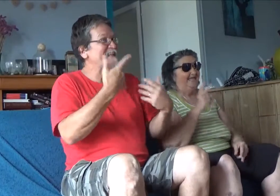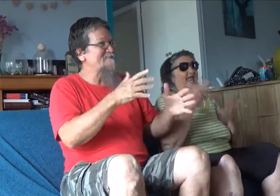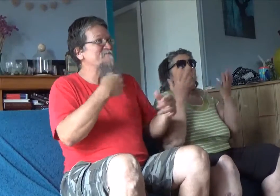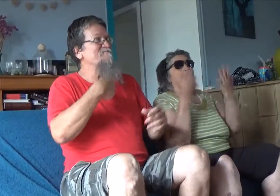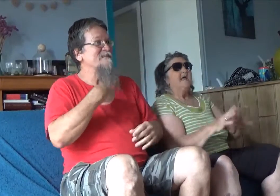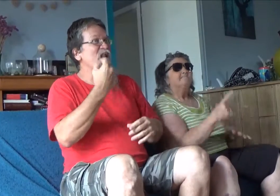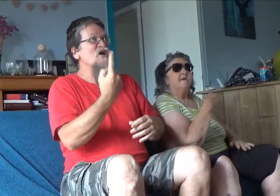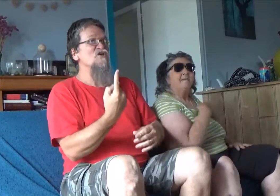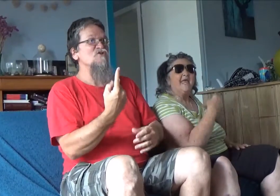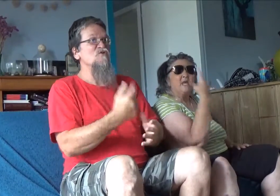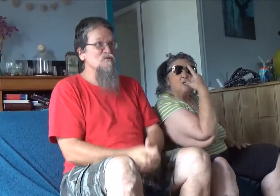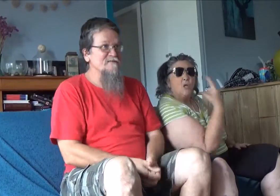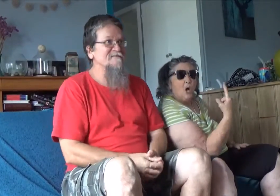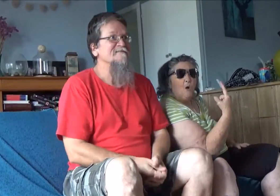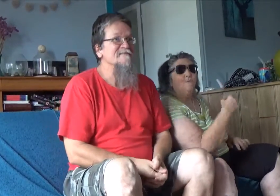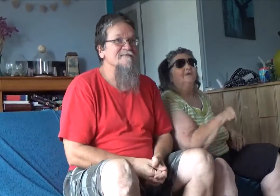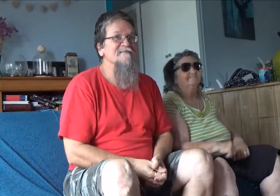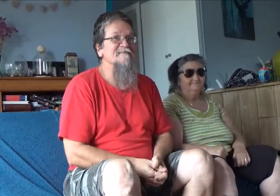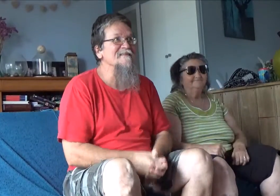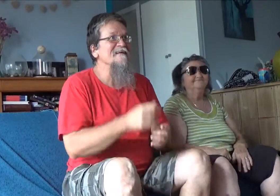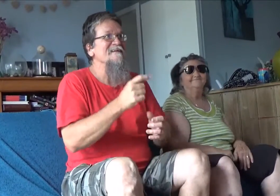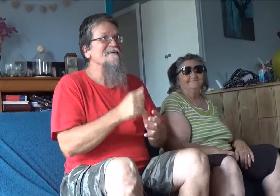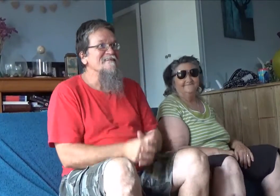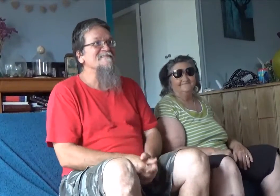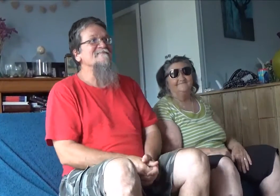and then leave me alone Just